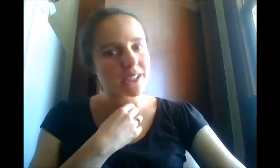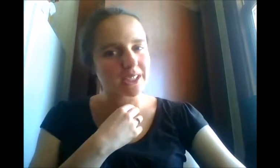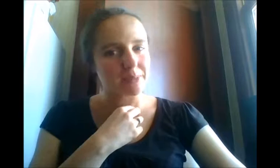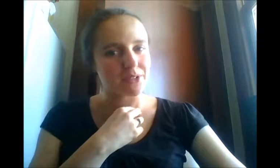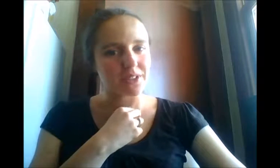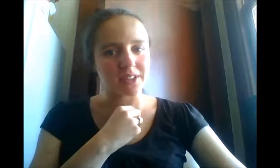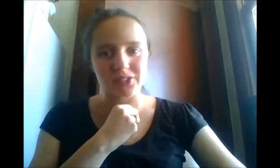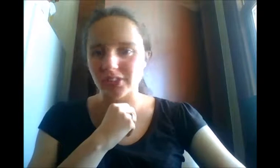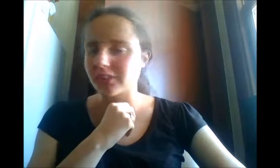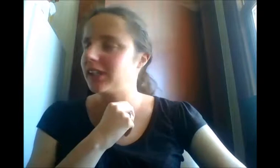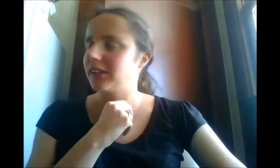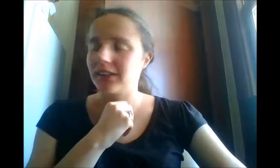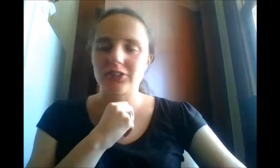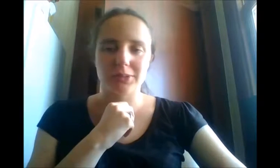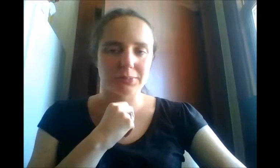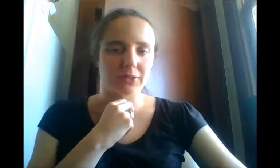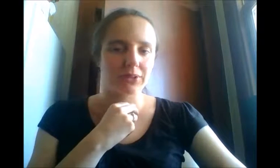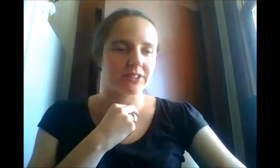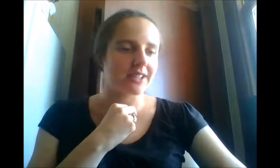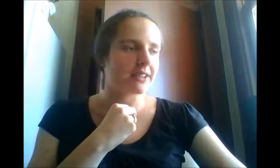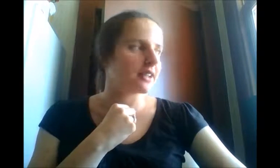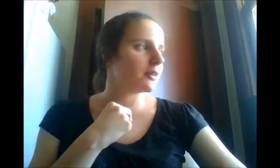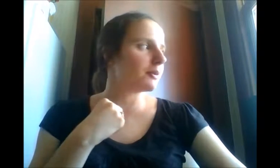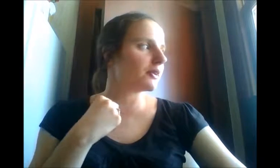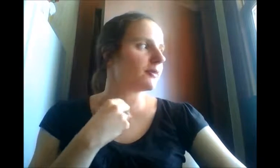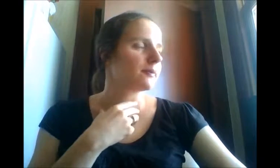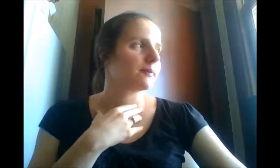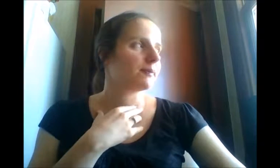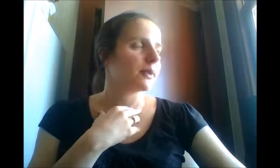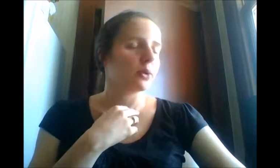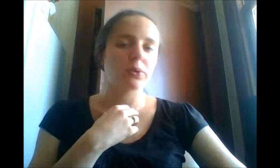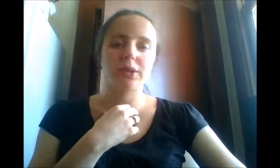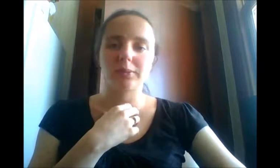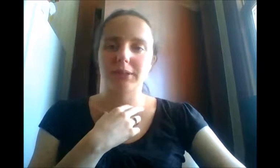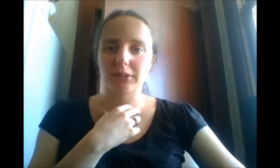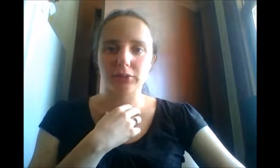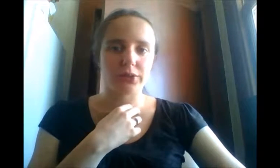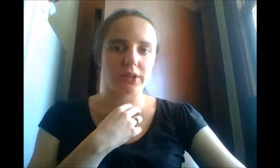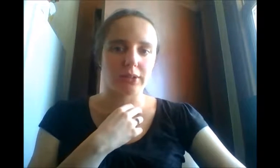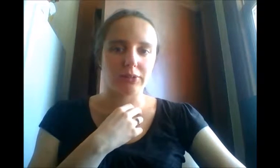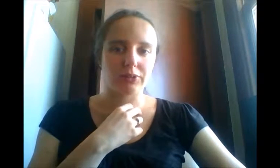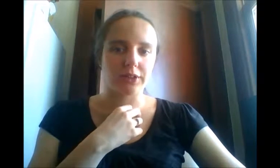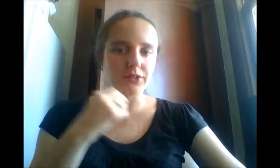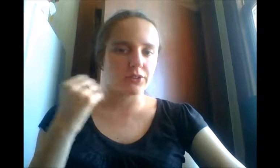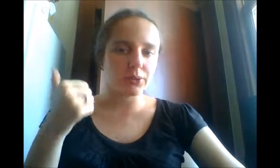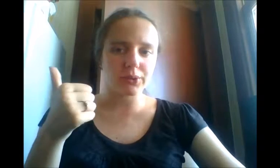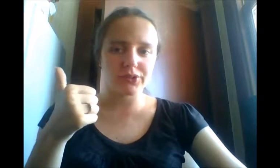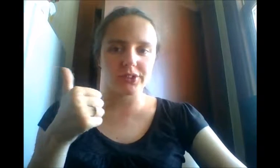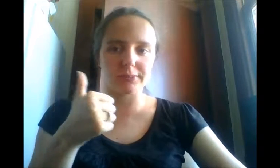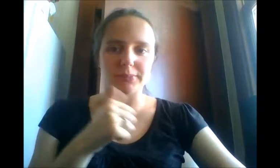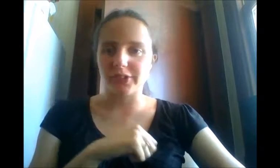Hemisphere, so things must be cooling down there, but autumn in the Northern Hemisphere is awesome, so